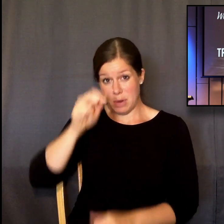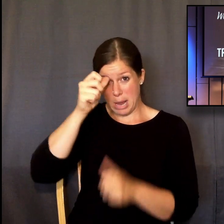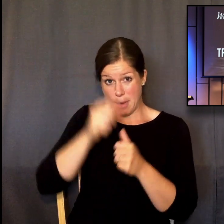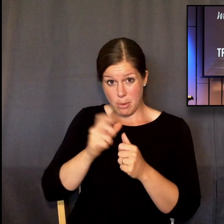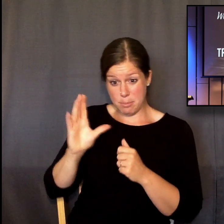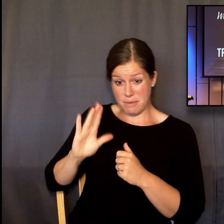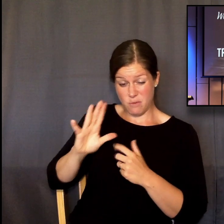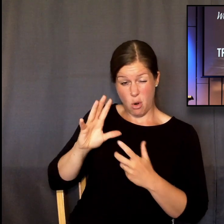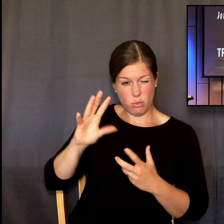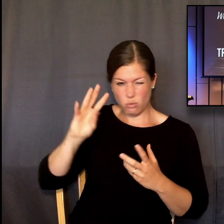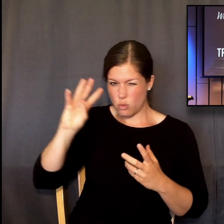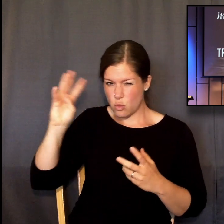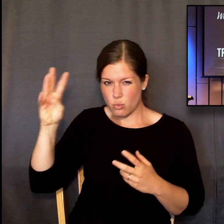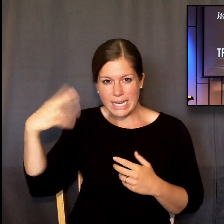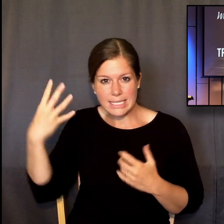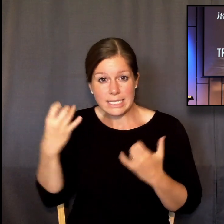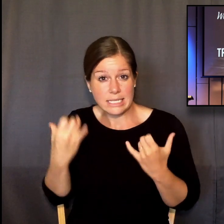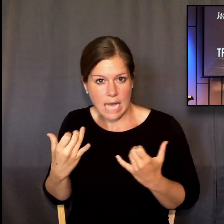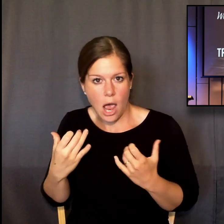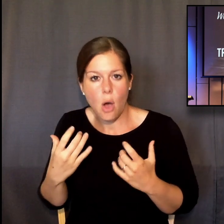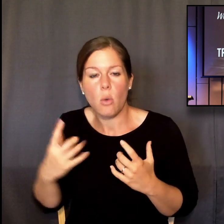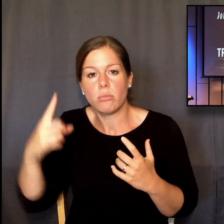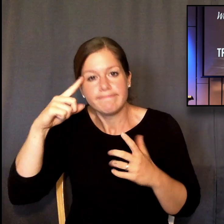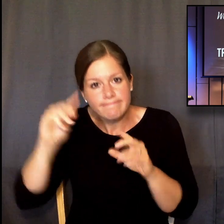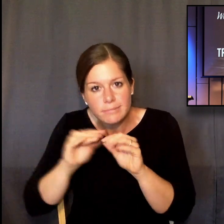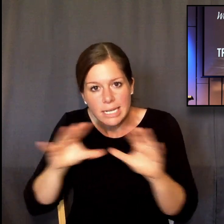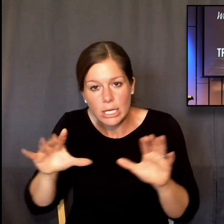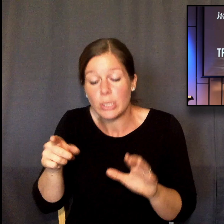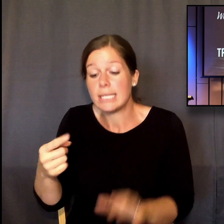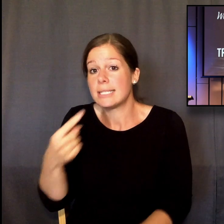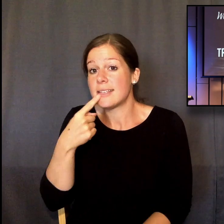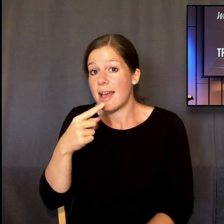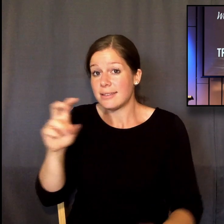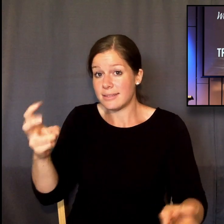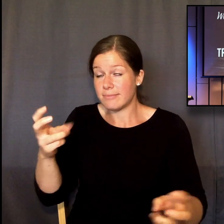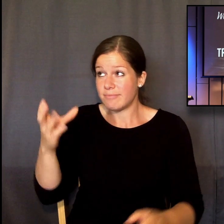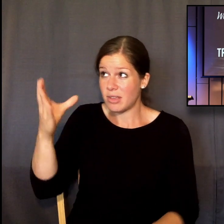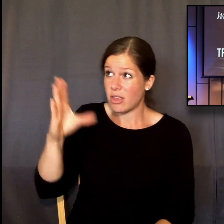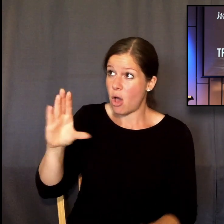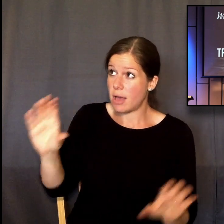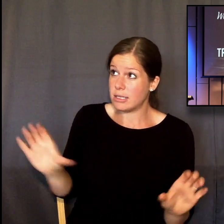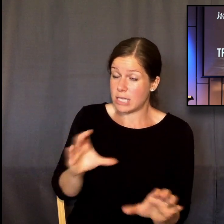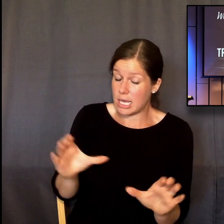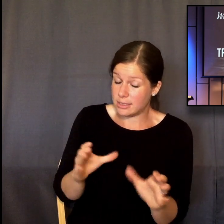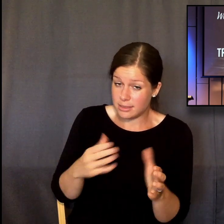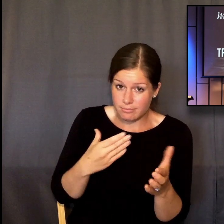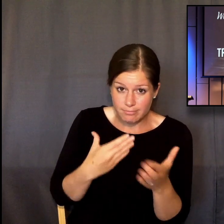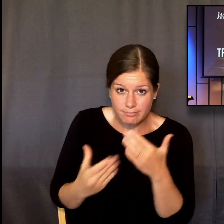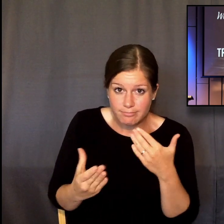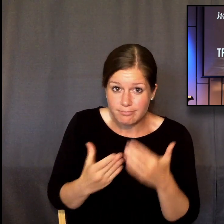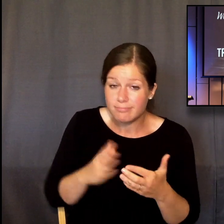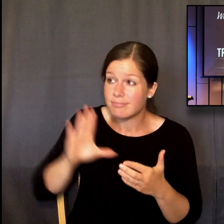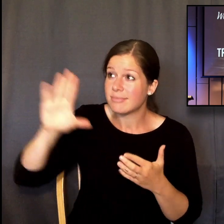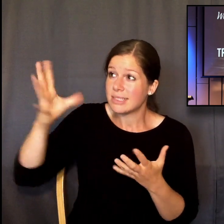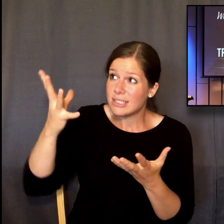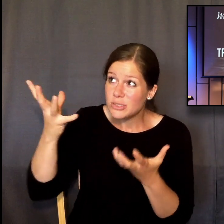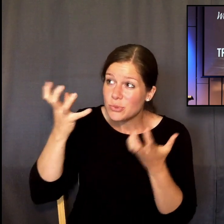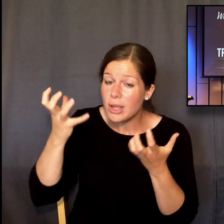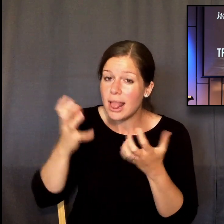clearly, rationally, this is what he says. God does according to his will in the host of heaven, that's